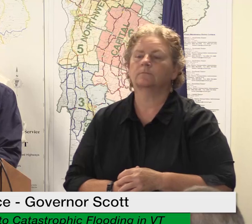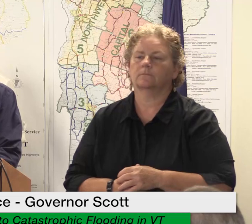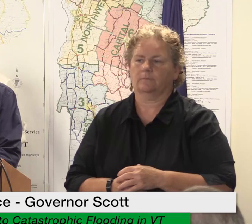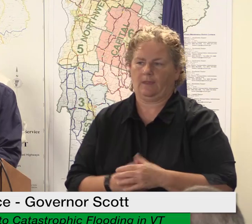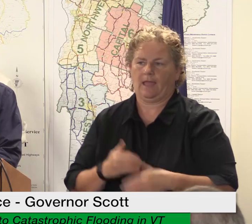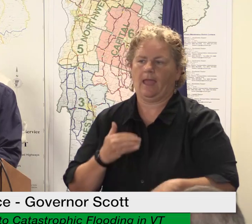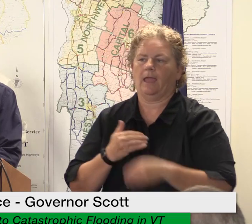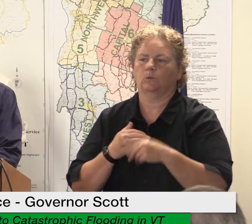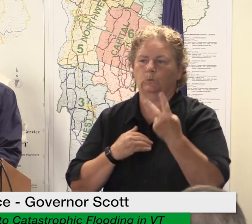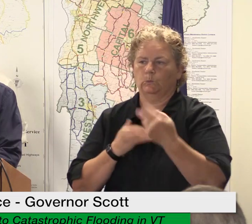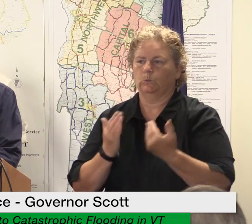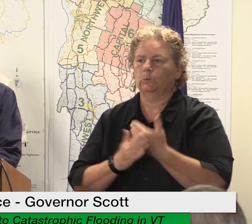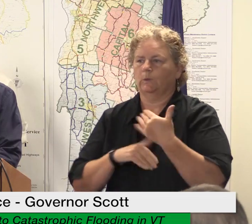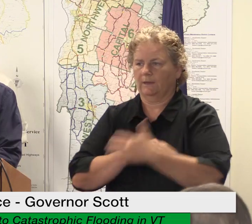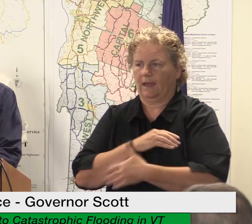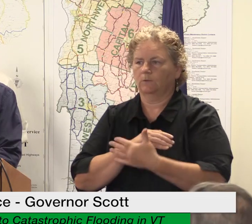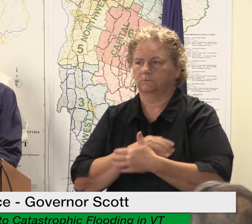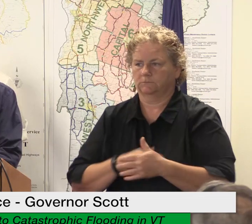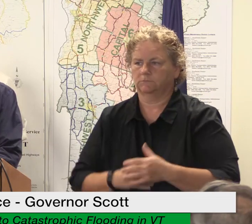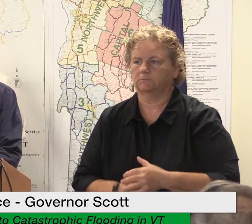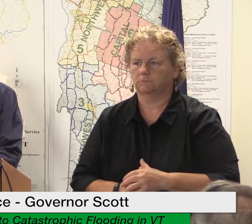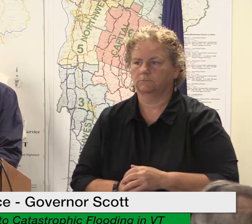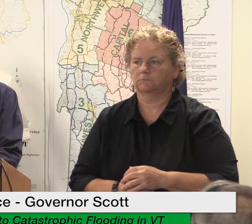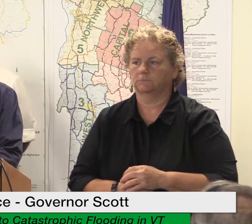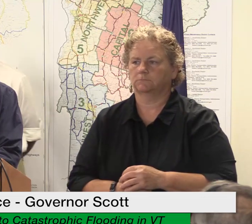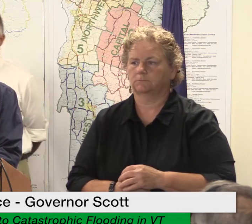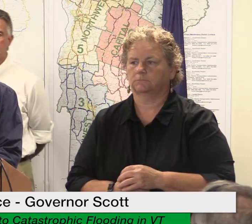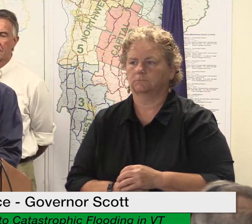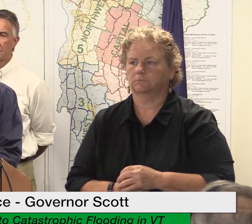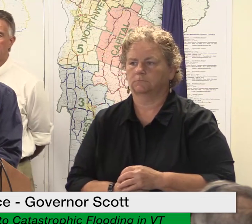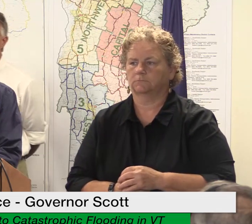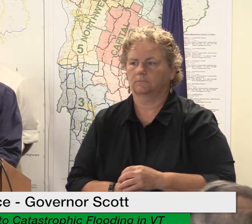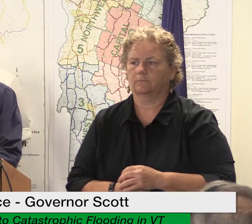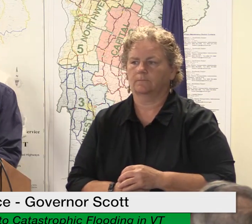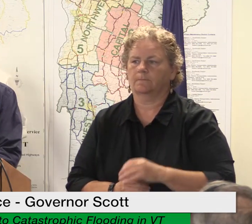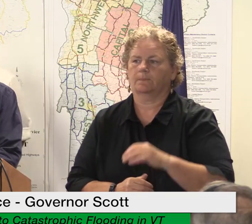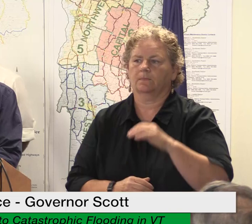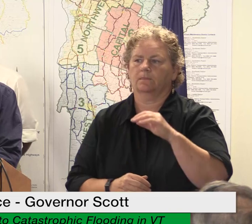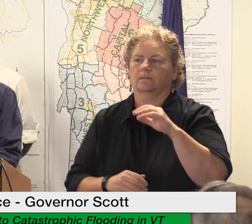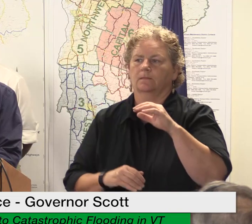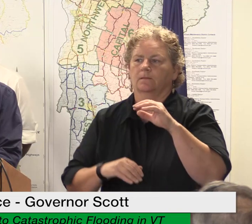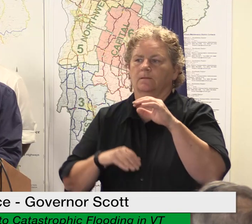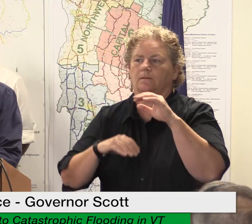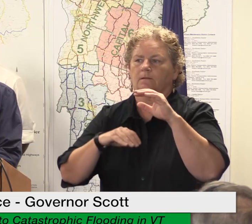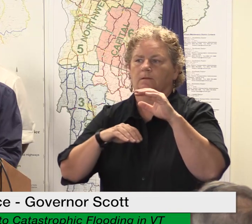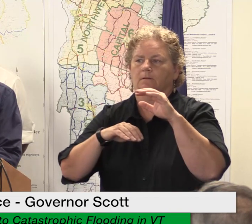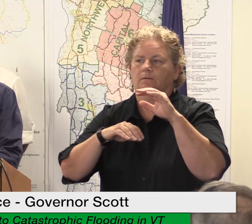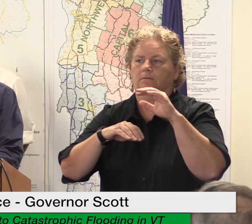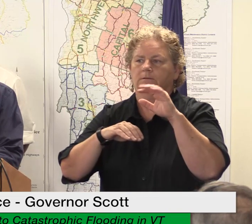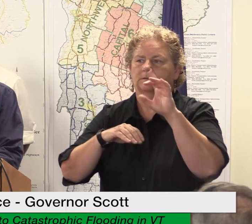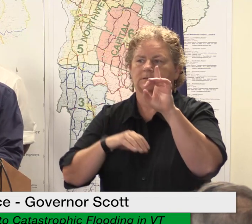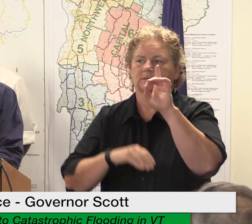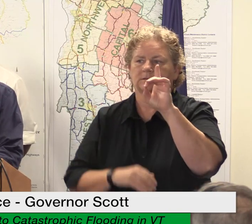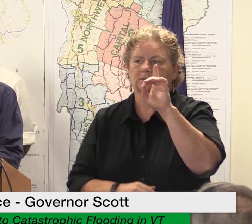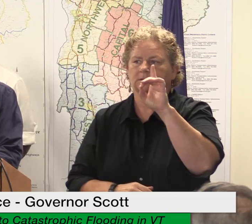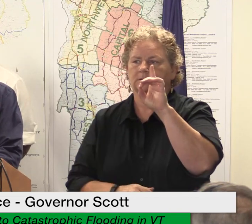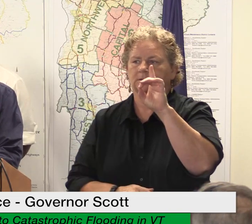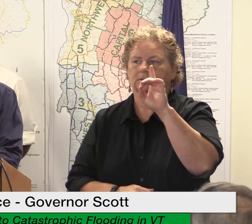disasterassistance.gov or you can download the fema app at the apple store or google play